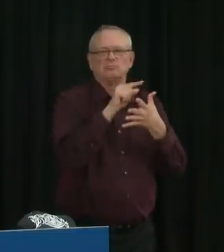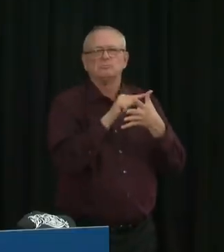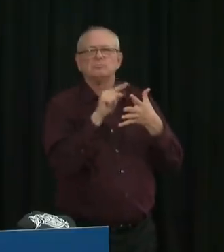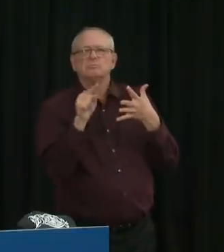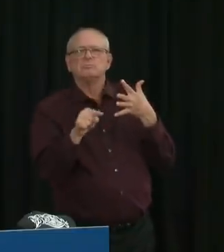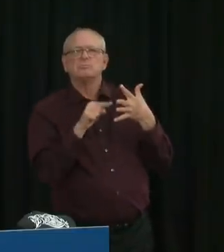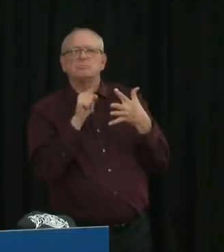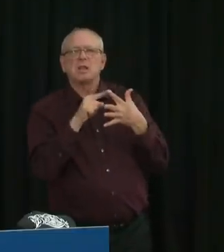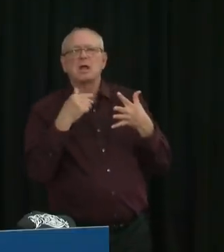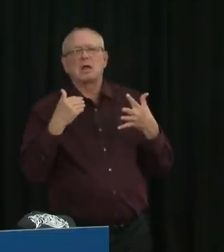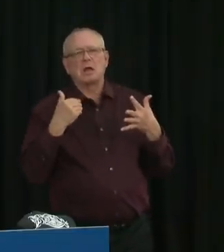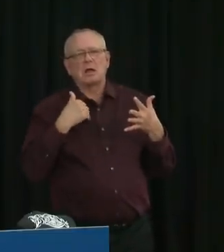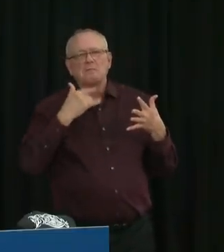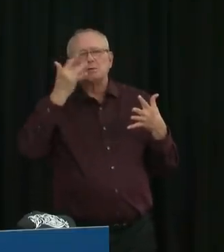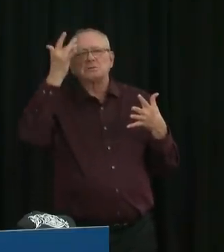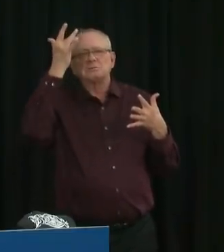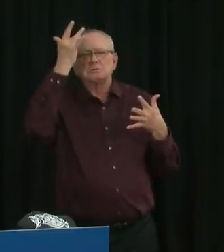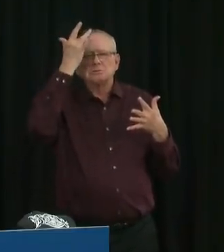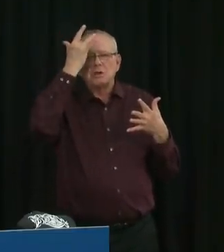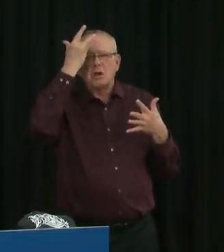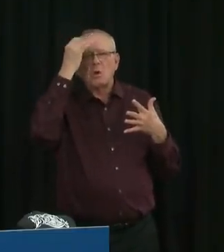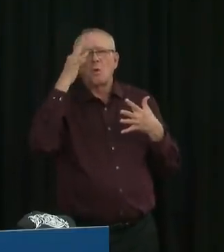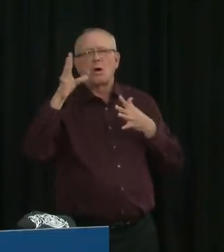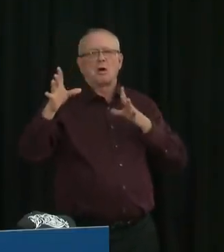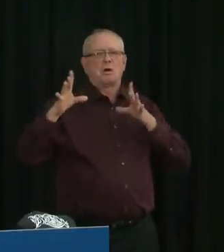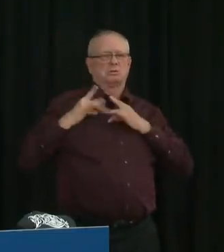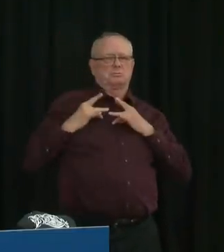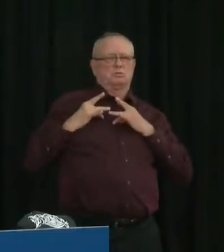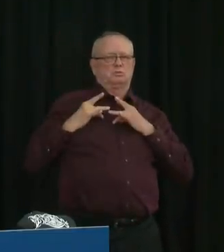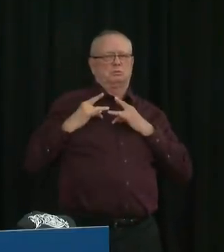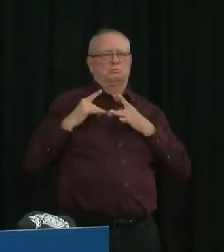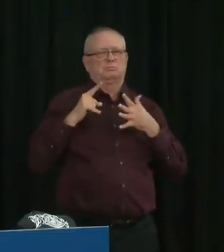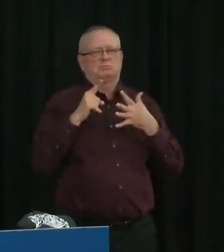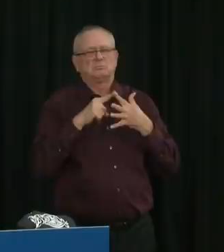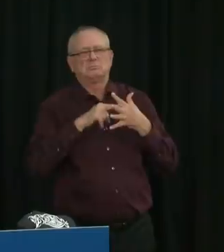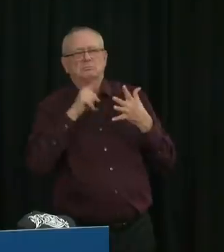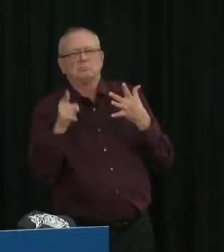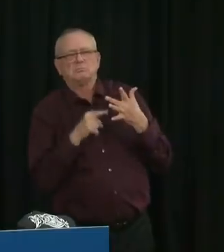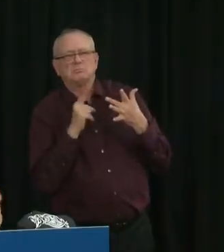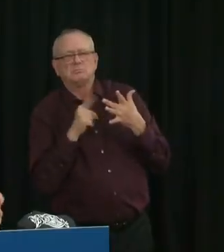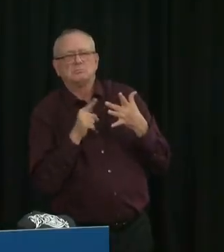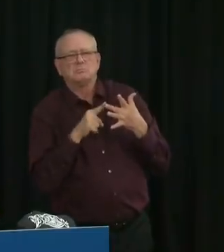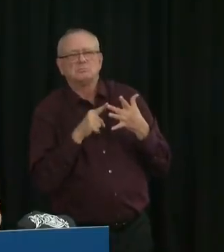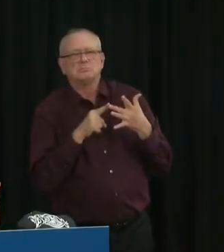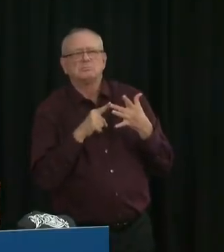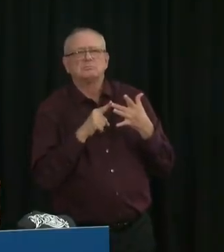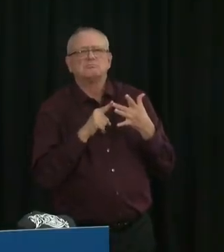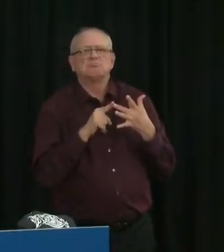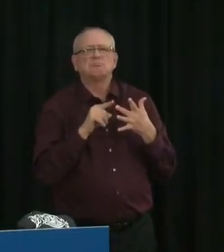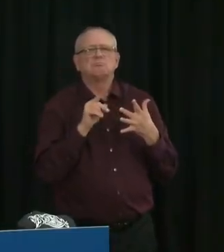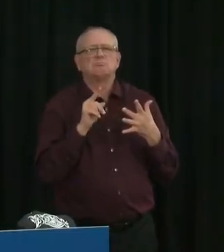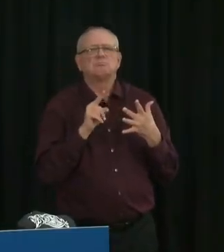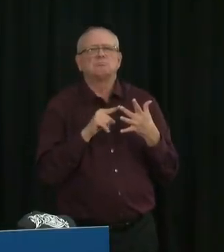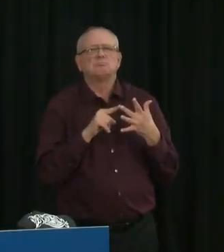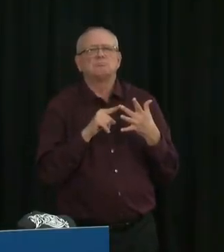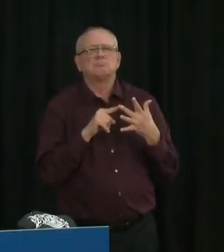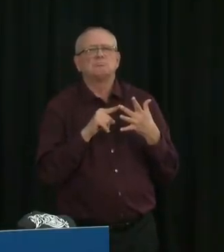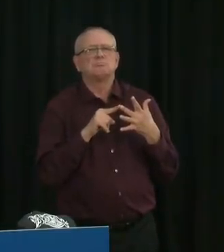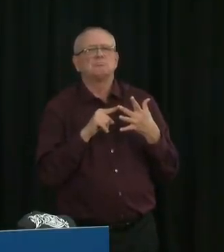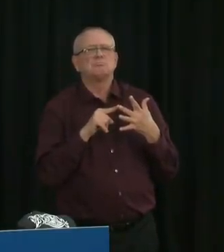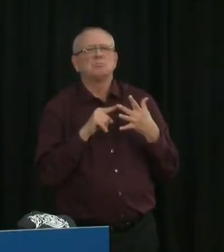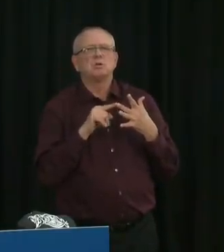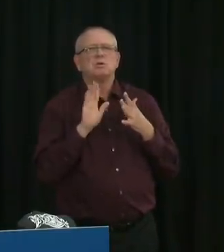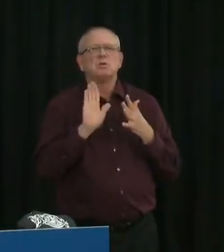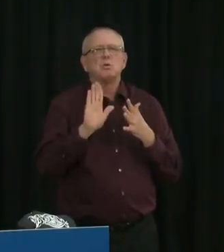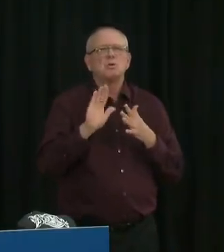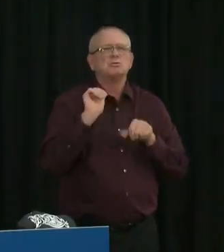to a case of COVID and that, again, their core functionality in that pandemic